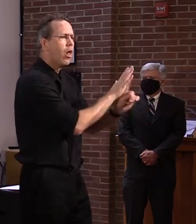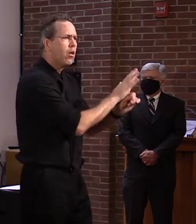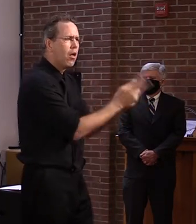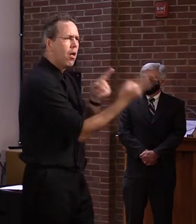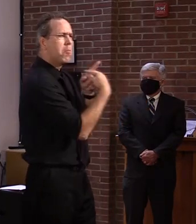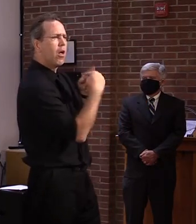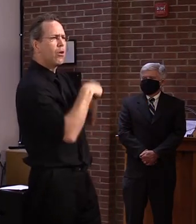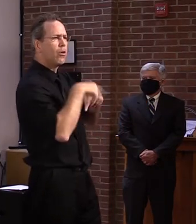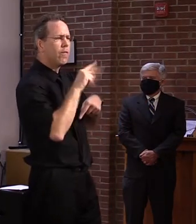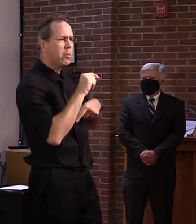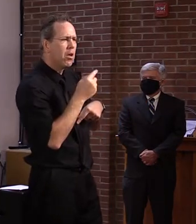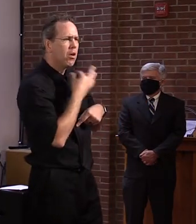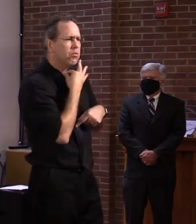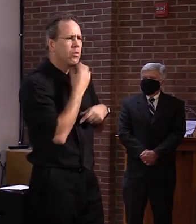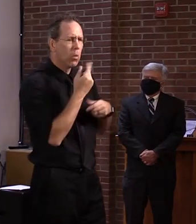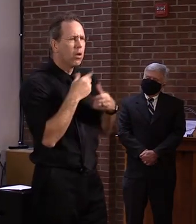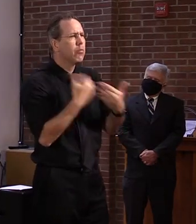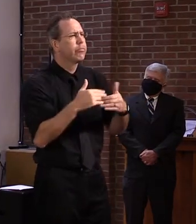reopened?